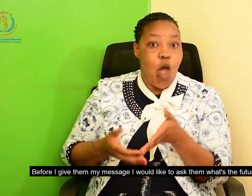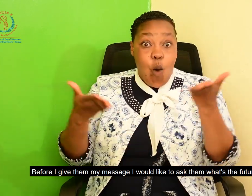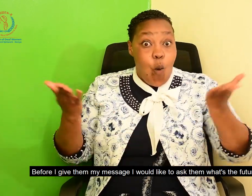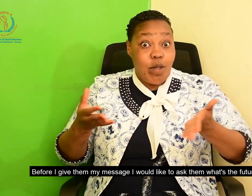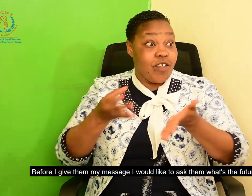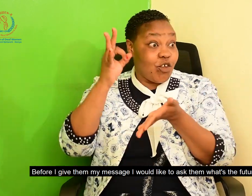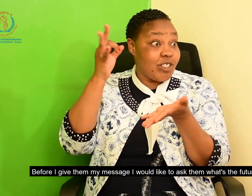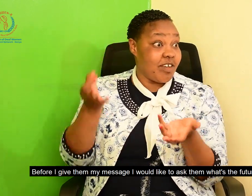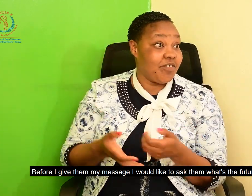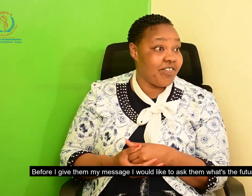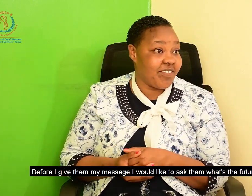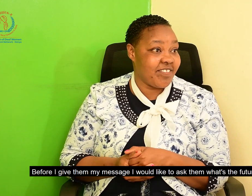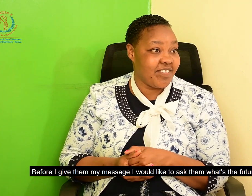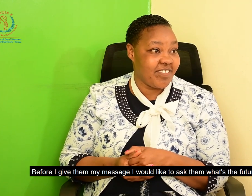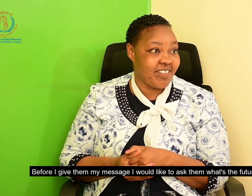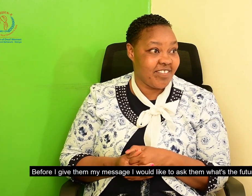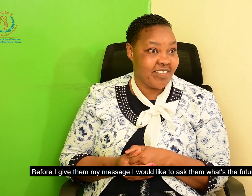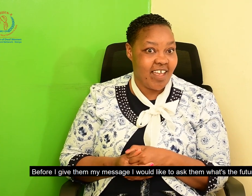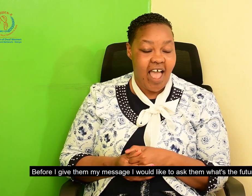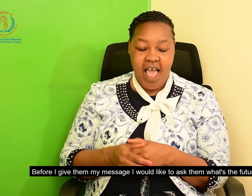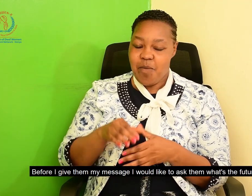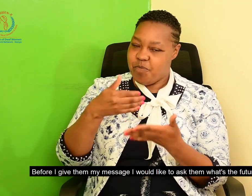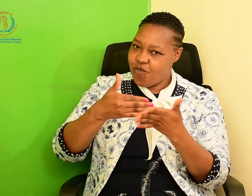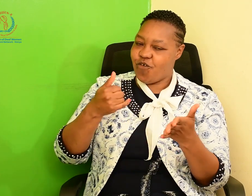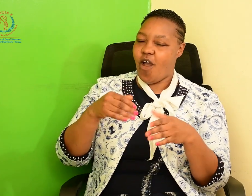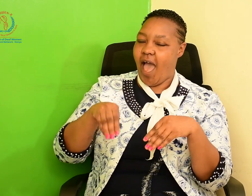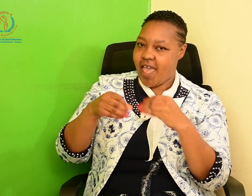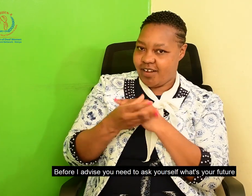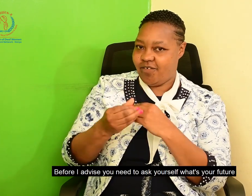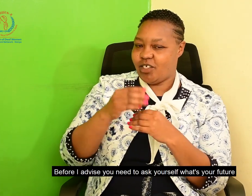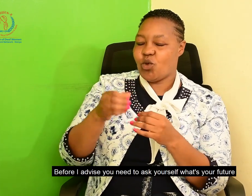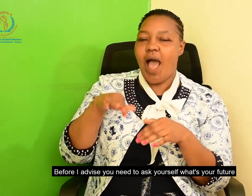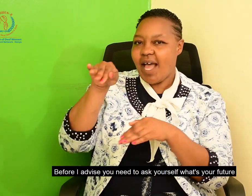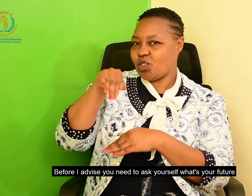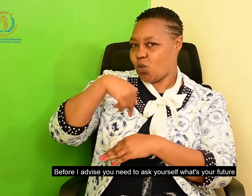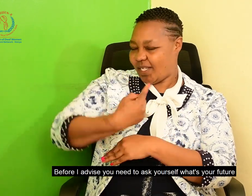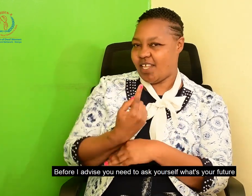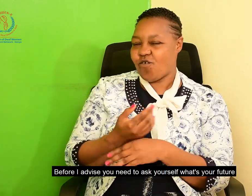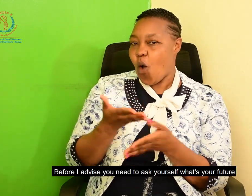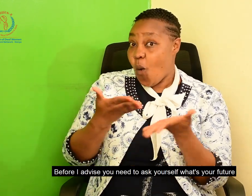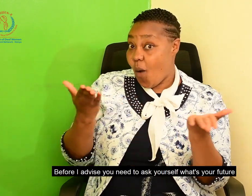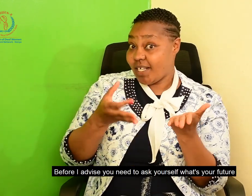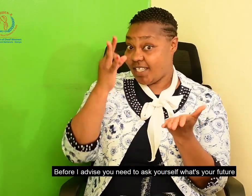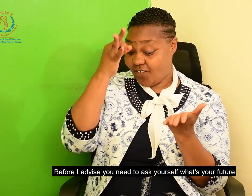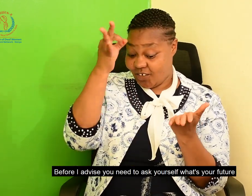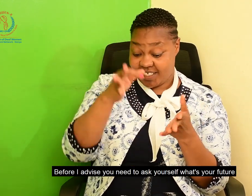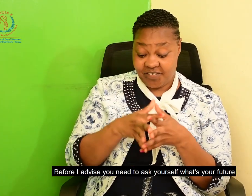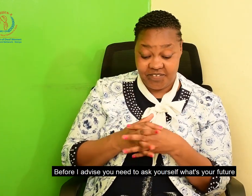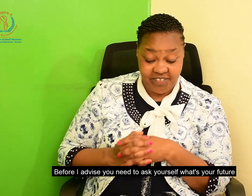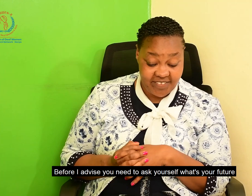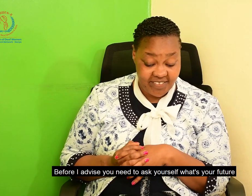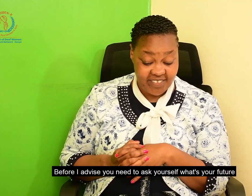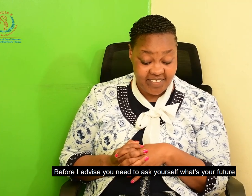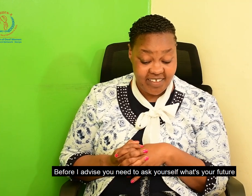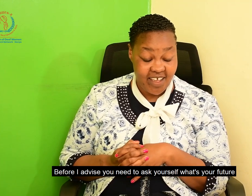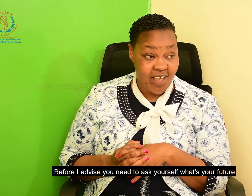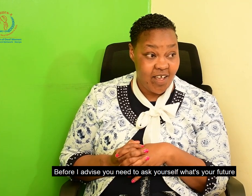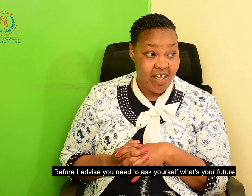ask them, what's the future? Before I advise you, you need to ask yourself, what's the future?